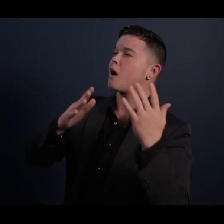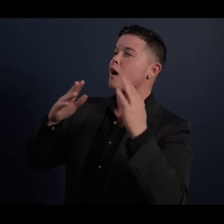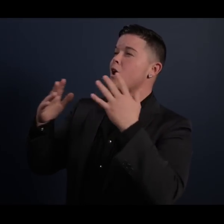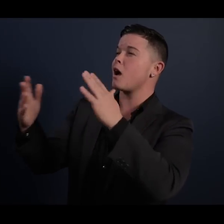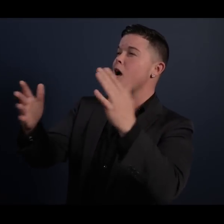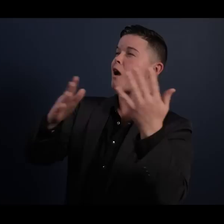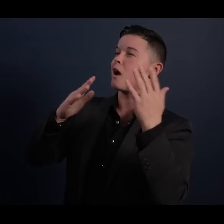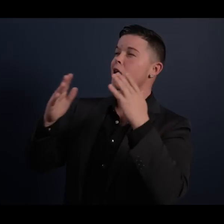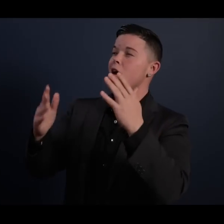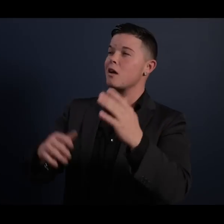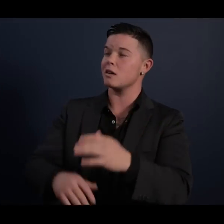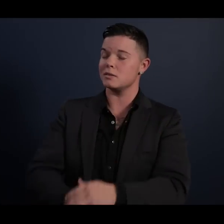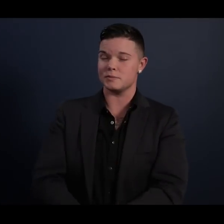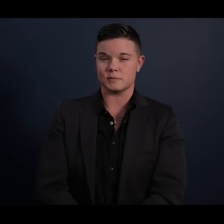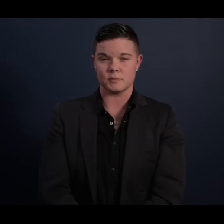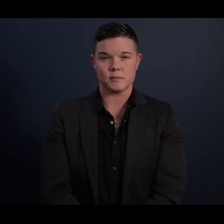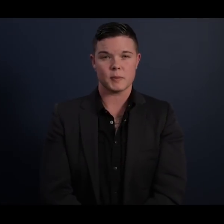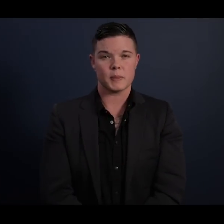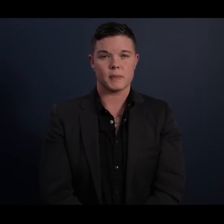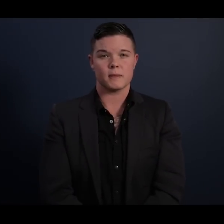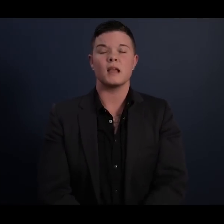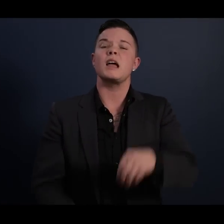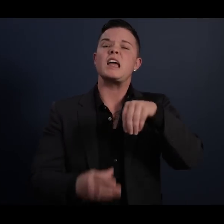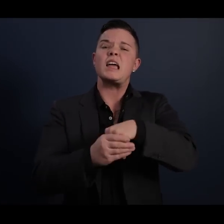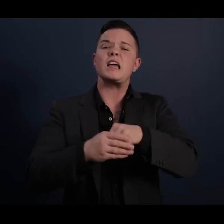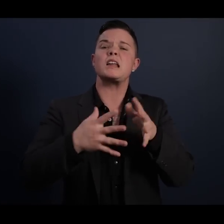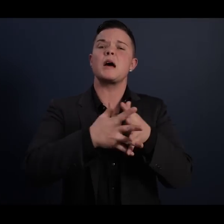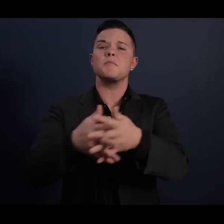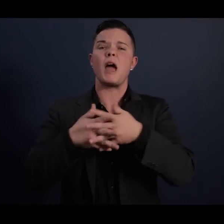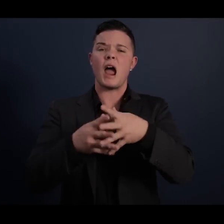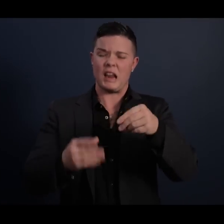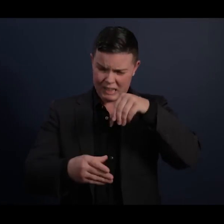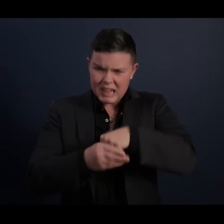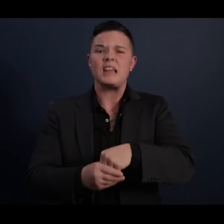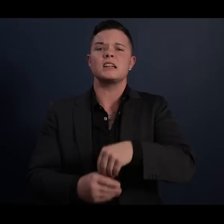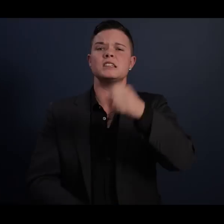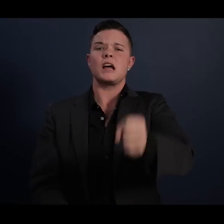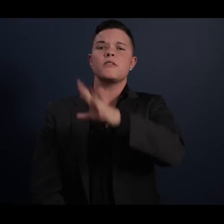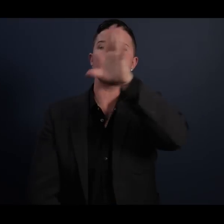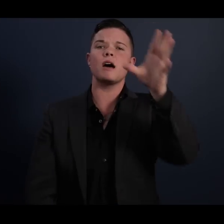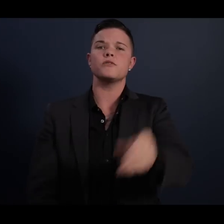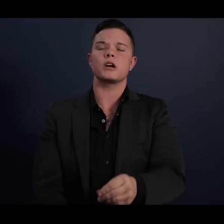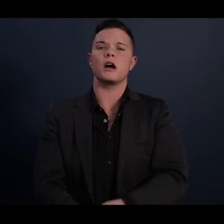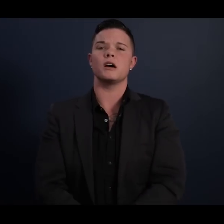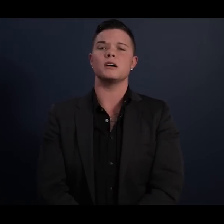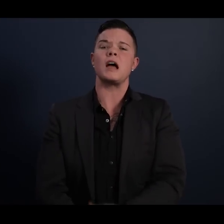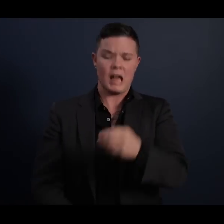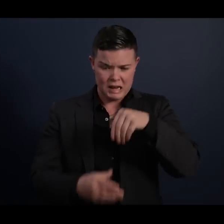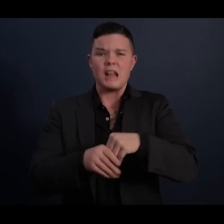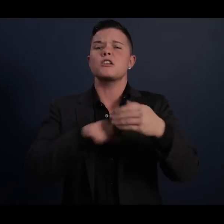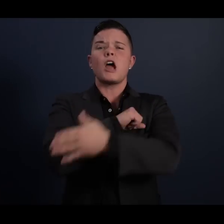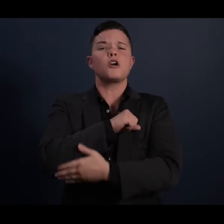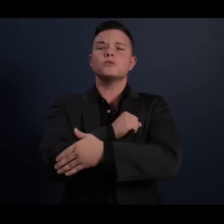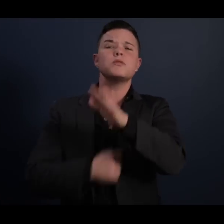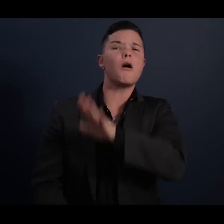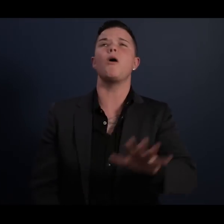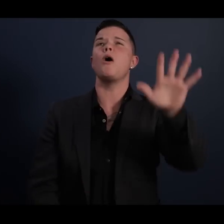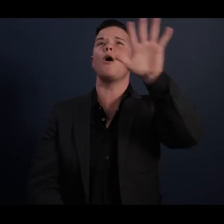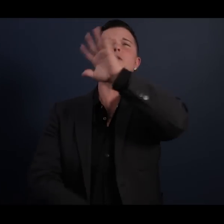But in America, and in South Africa, and in countries all around the globe, we